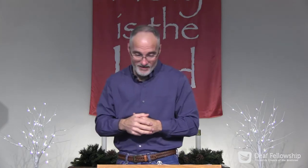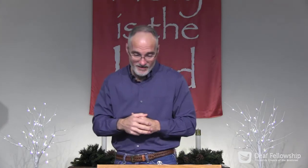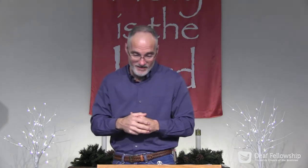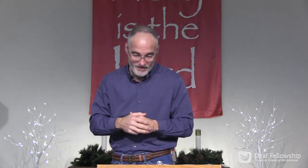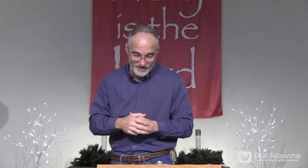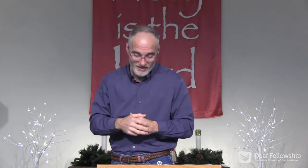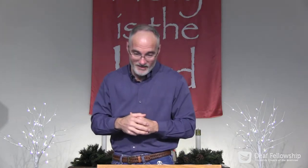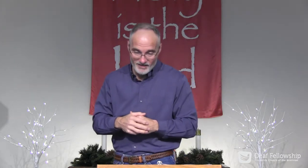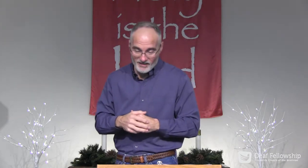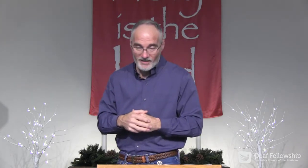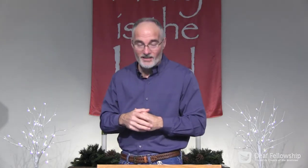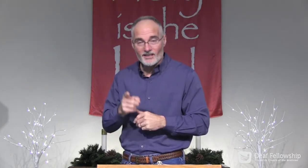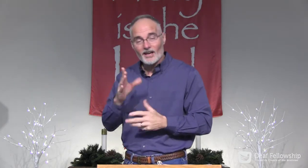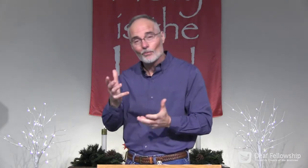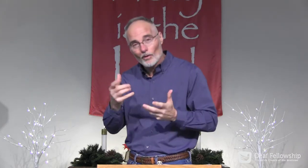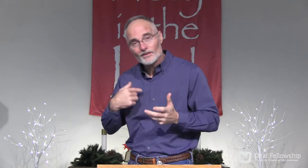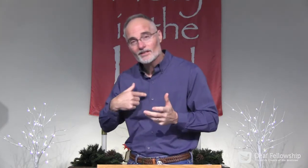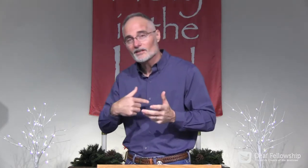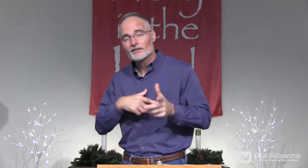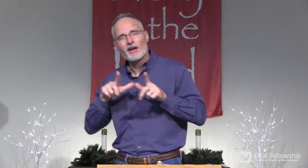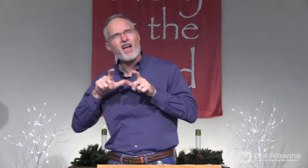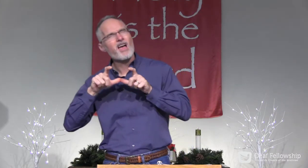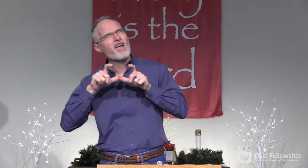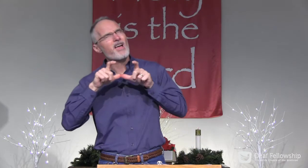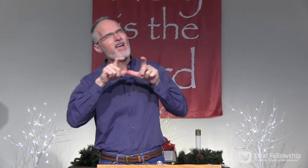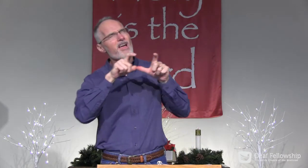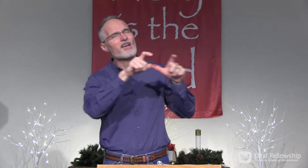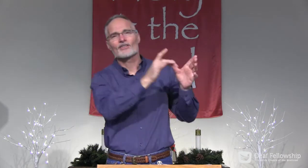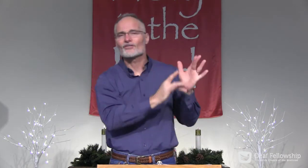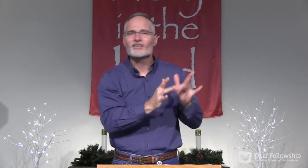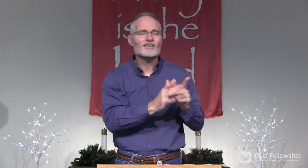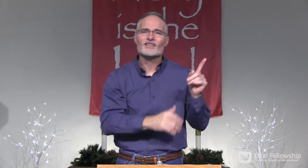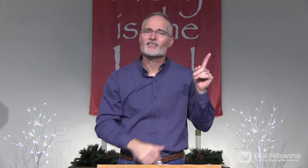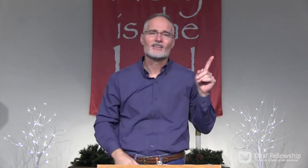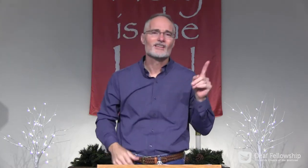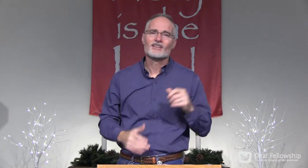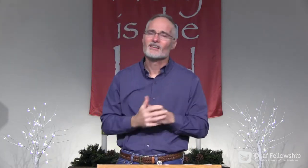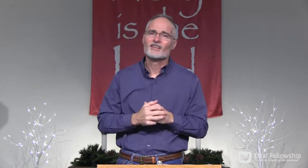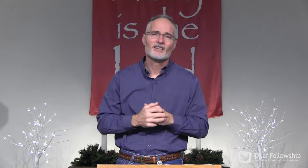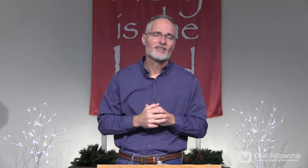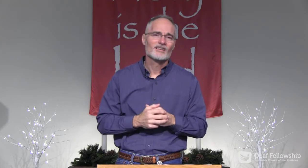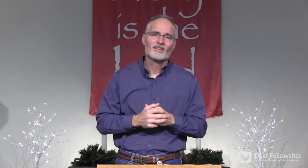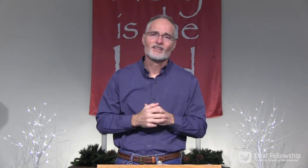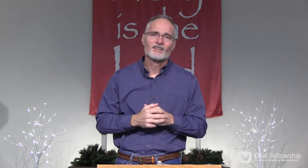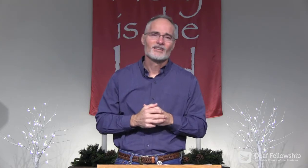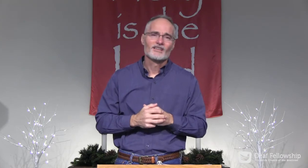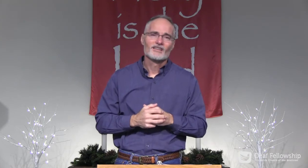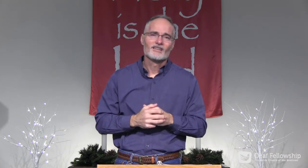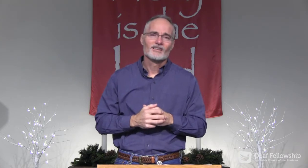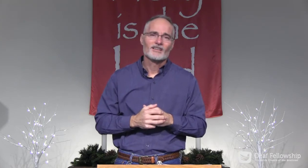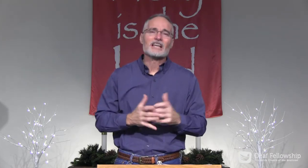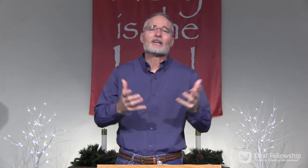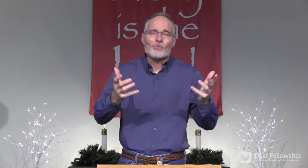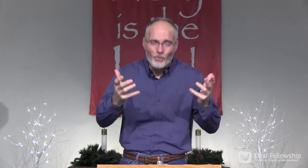this isn't forever. This world is not forever. And He wants us to run to Him.